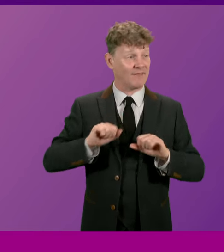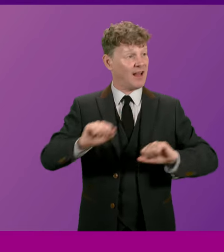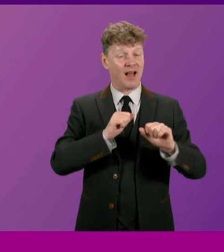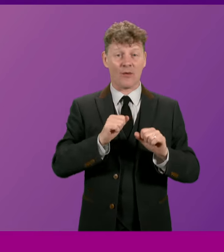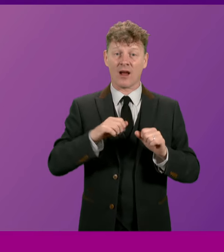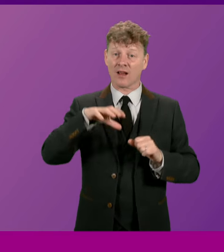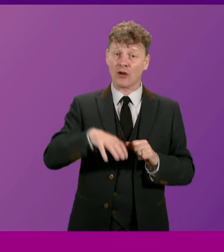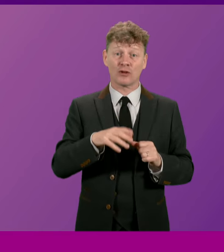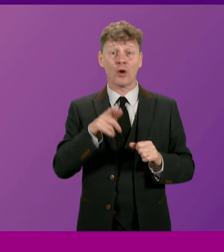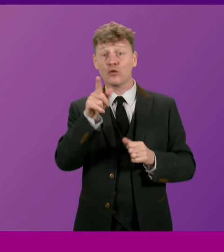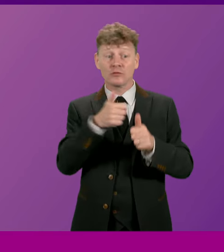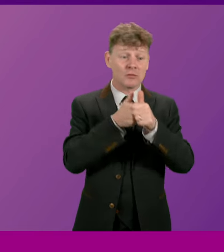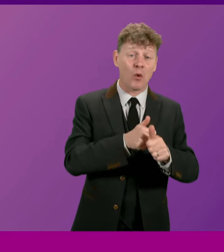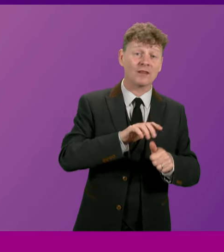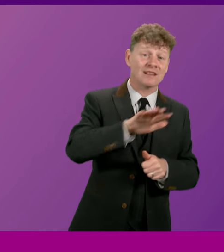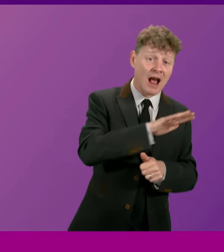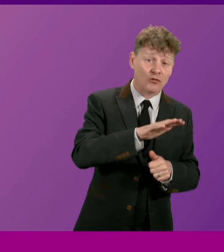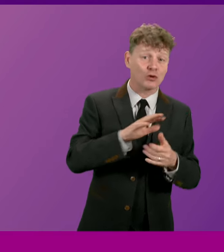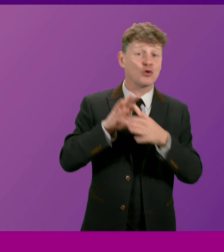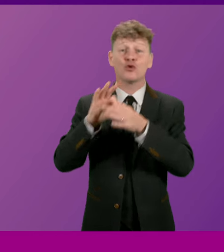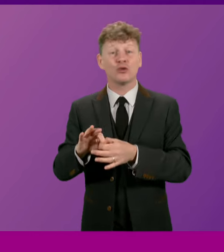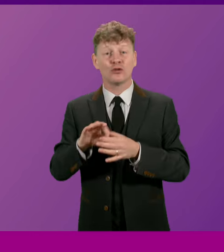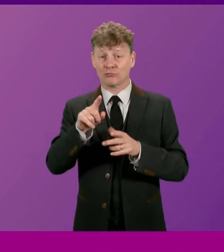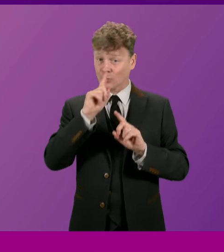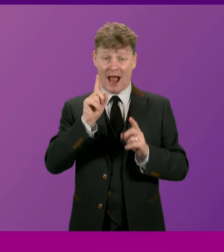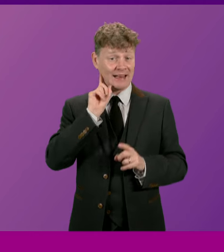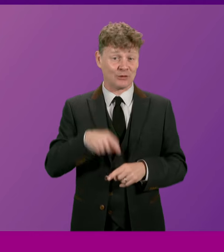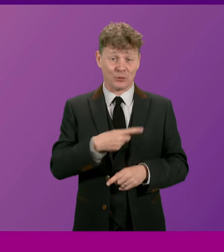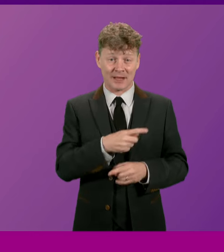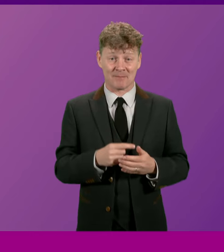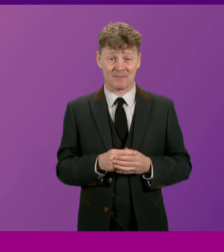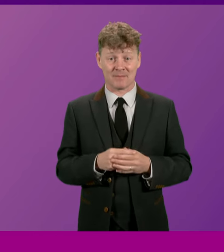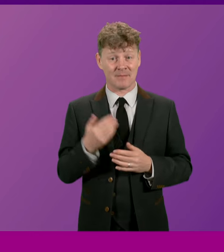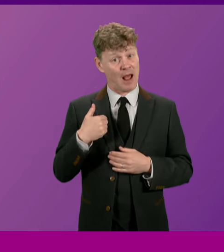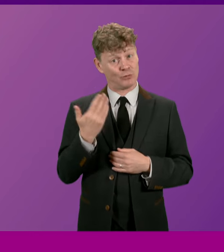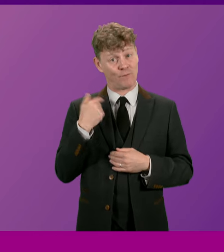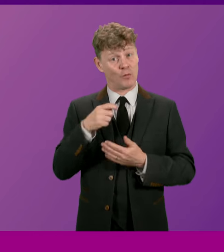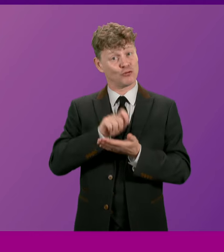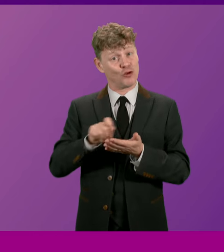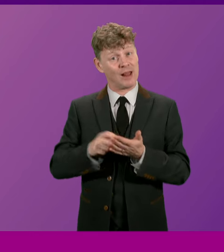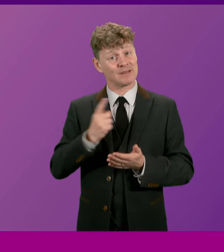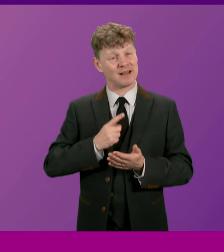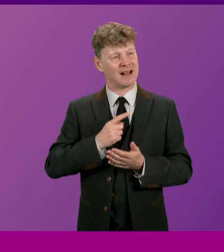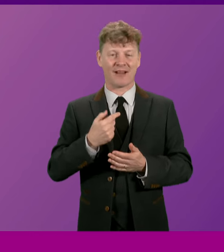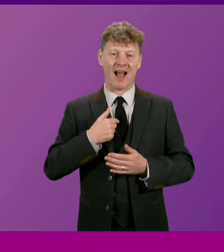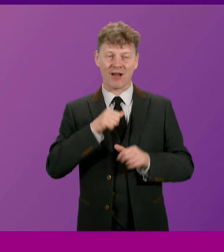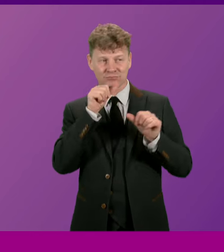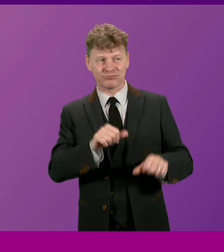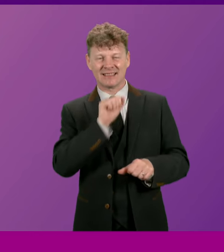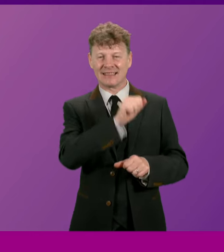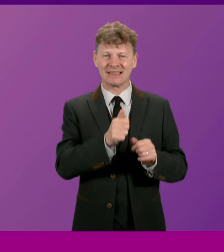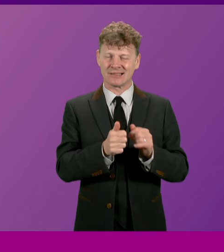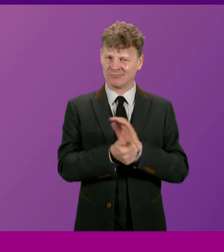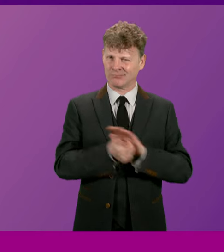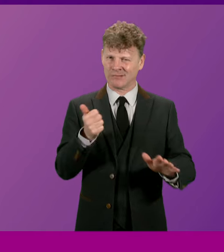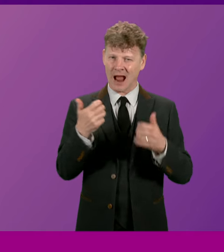Nationalist or unionist, there was no ignoring him. As a former journalist, I appreciated his flair for understanding